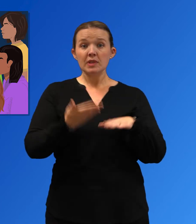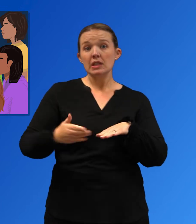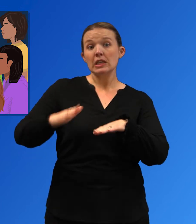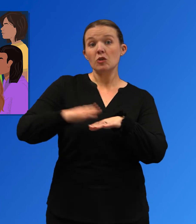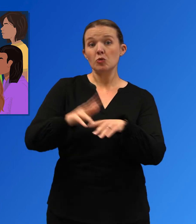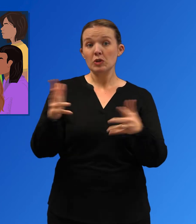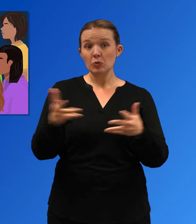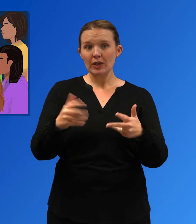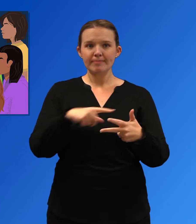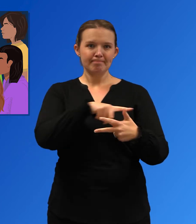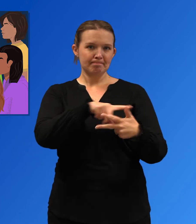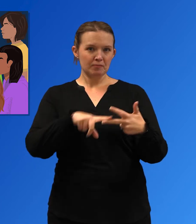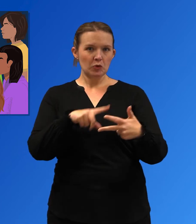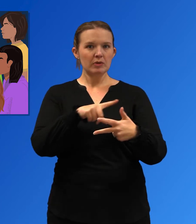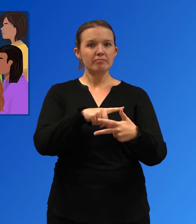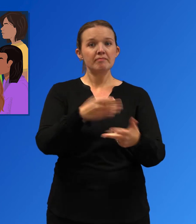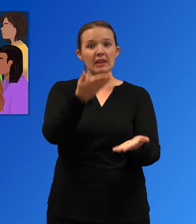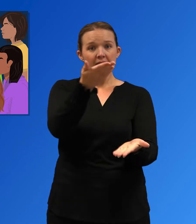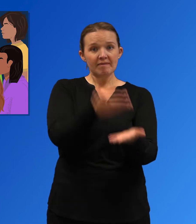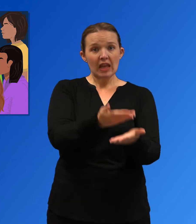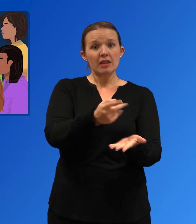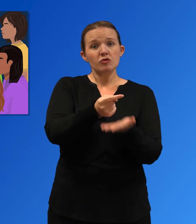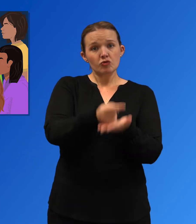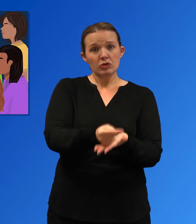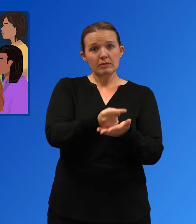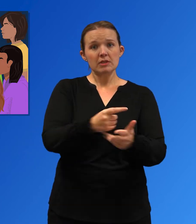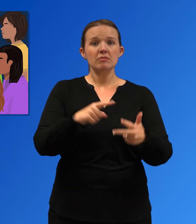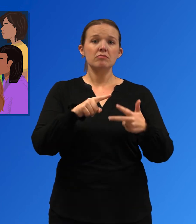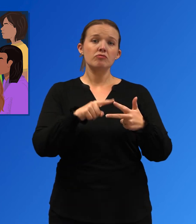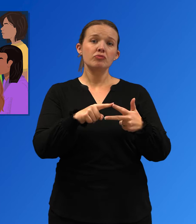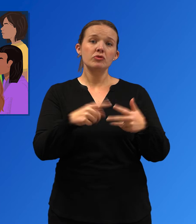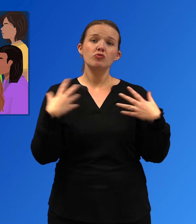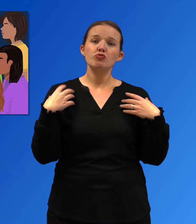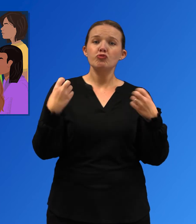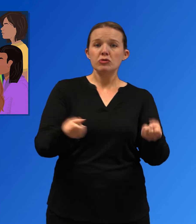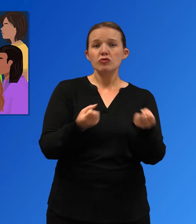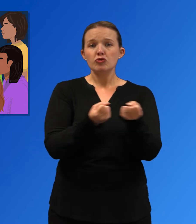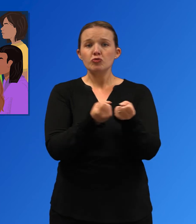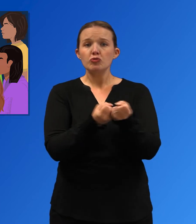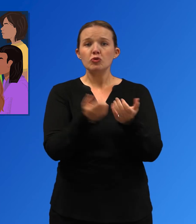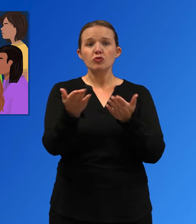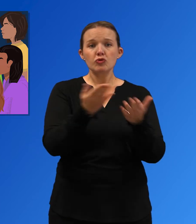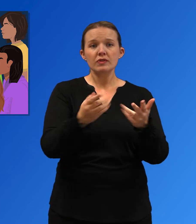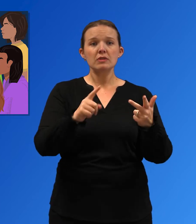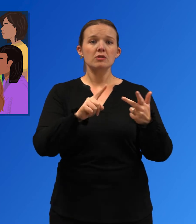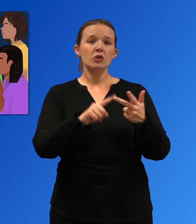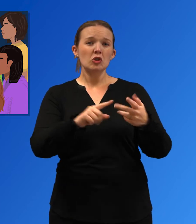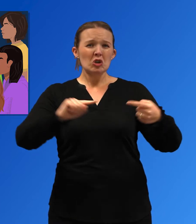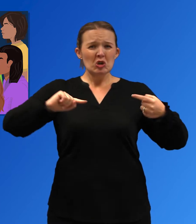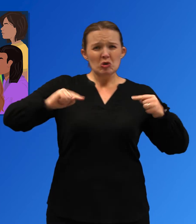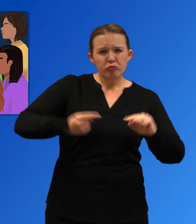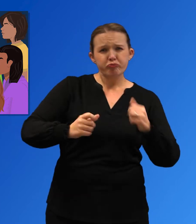and expand proven treatment, recovery support services, and harm reduction strategies.